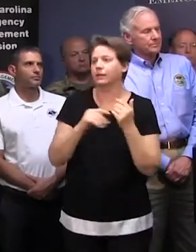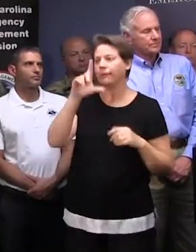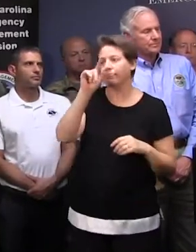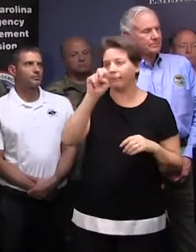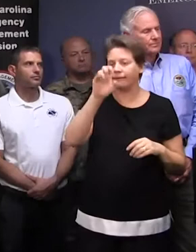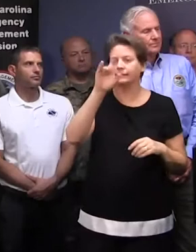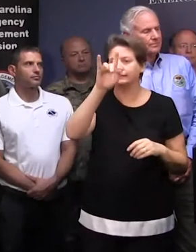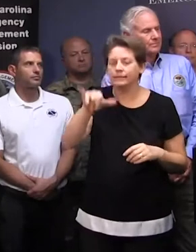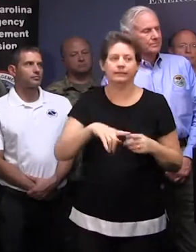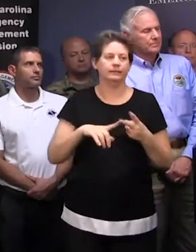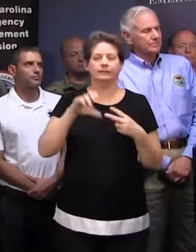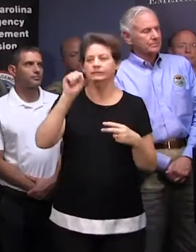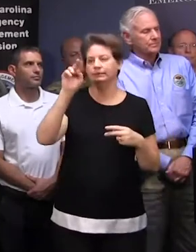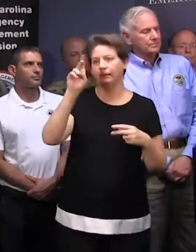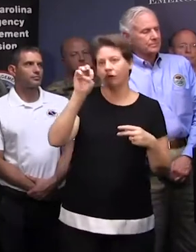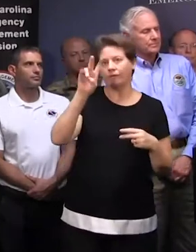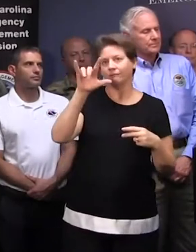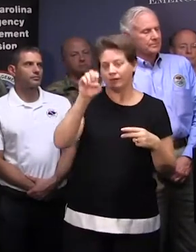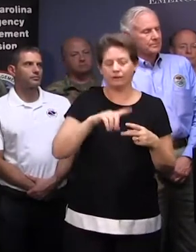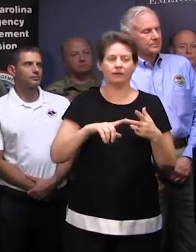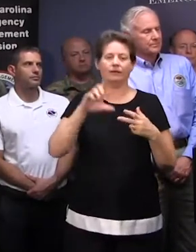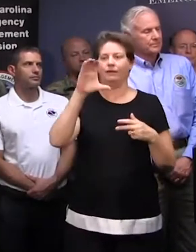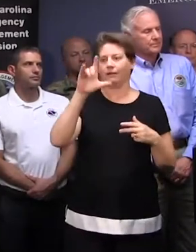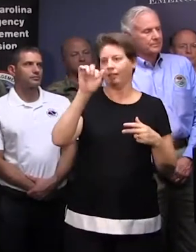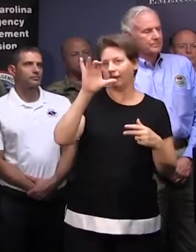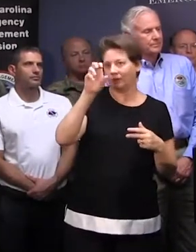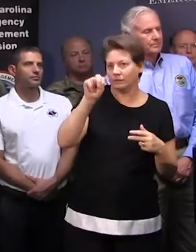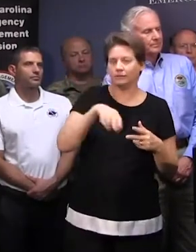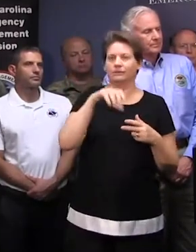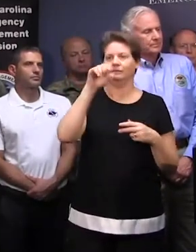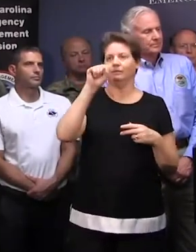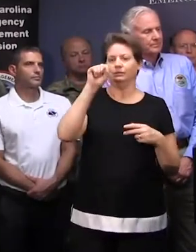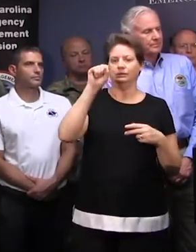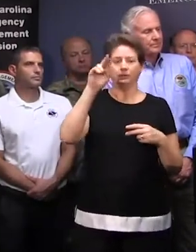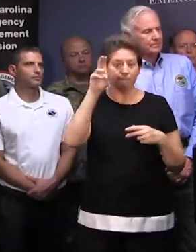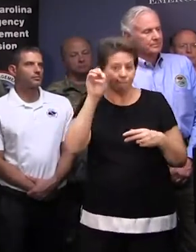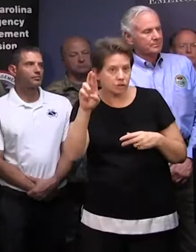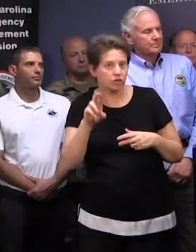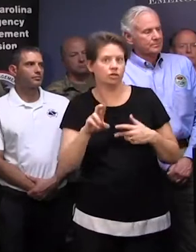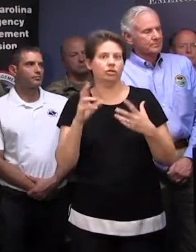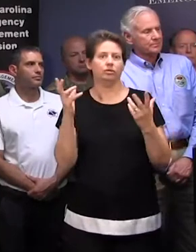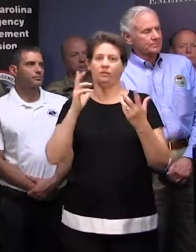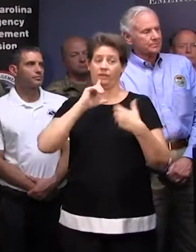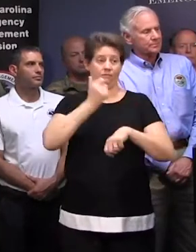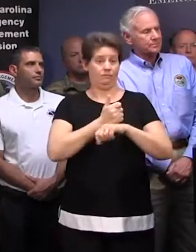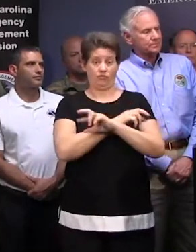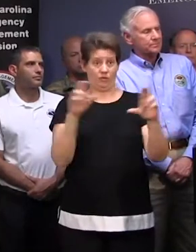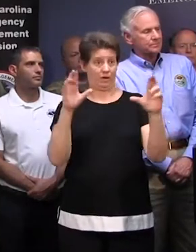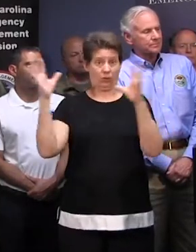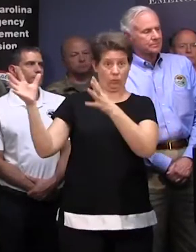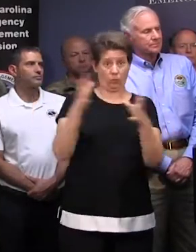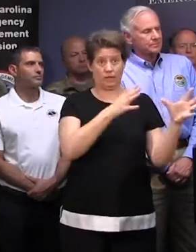Somerville, Clarendon, Sumter. They're placed out, ready to respond as soon as the winds die down.